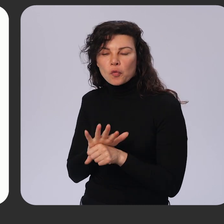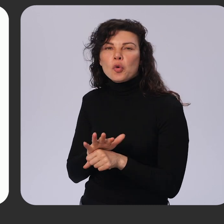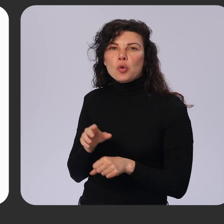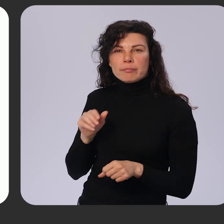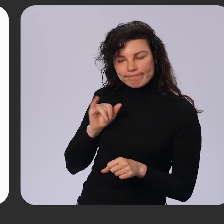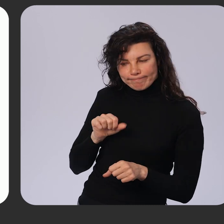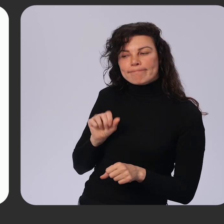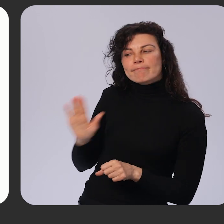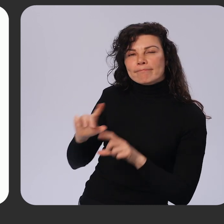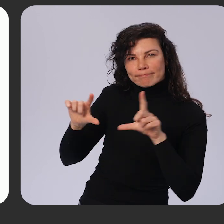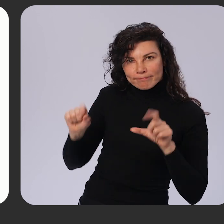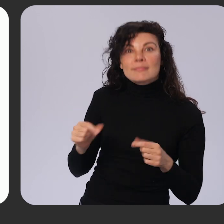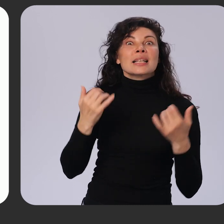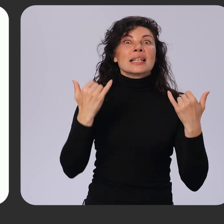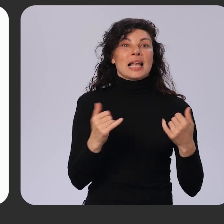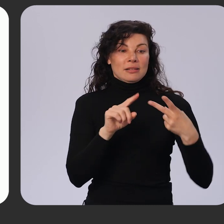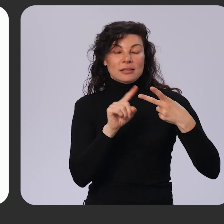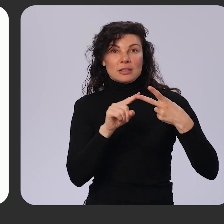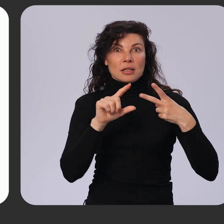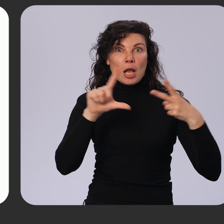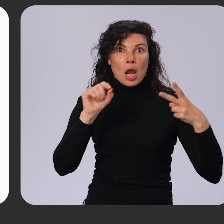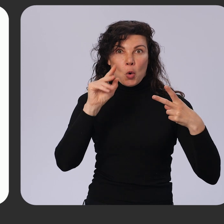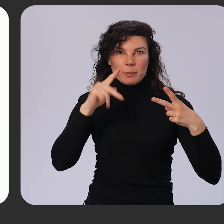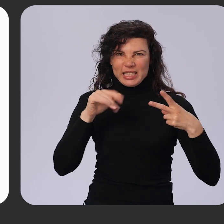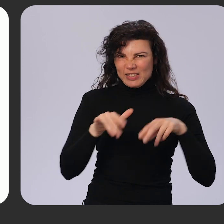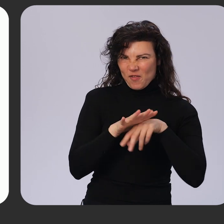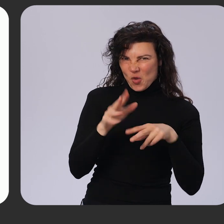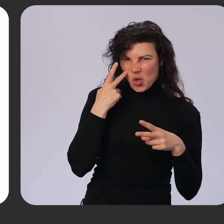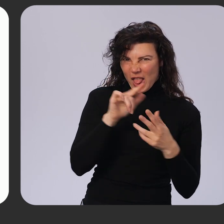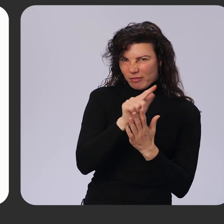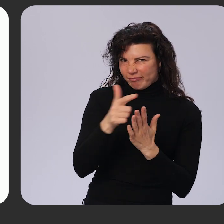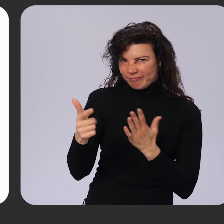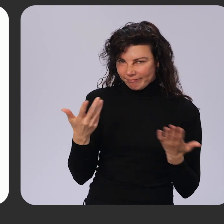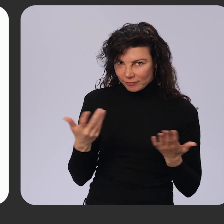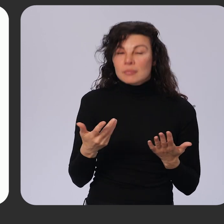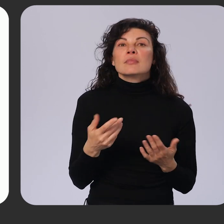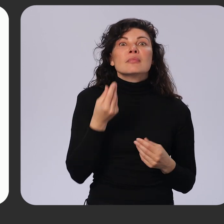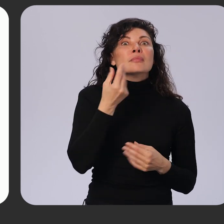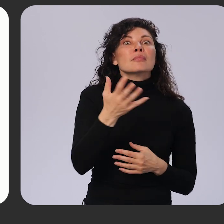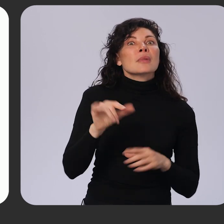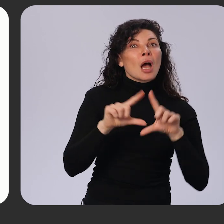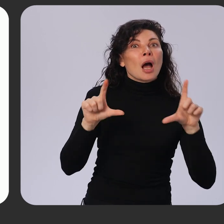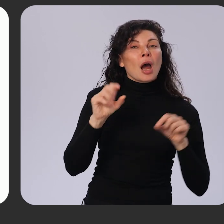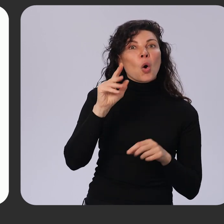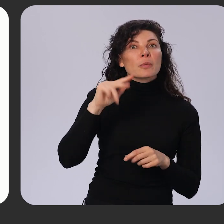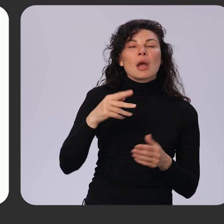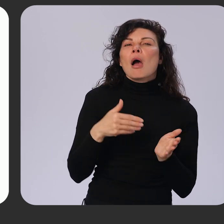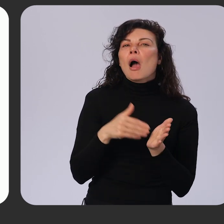Here's the flow for the second option, card OTP. For reference, the card OTP method is often used as an alternate or a backup